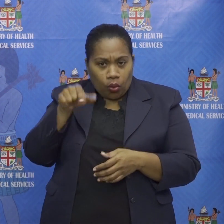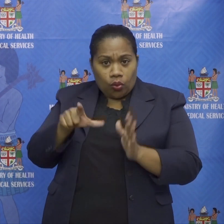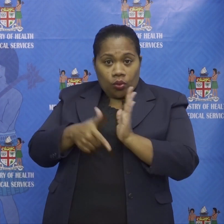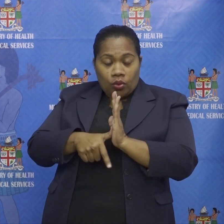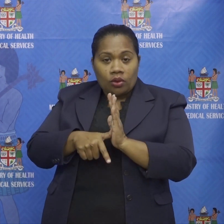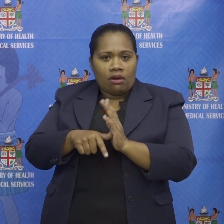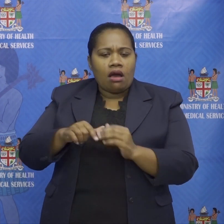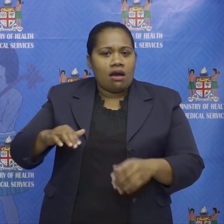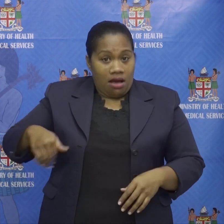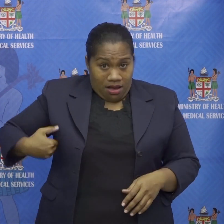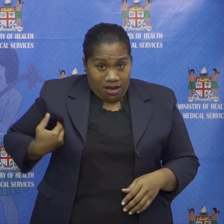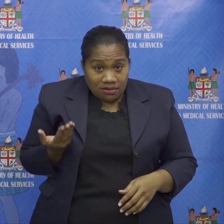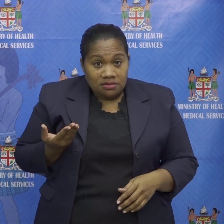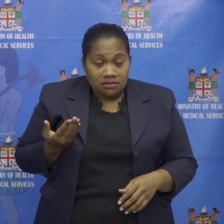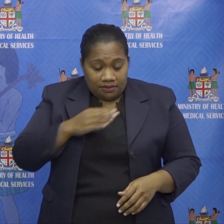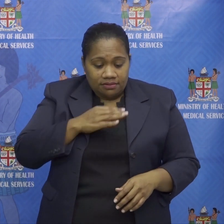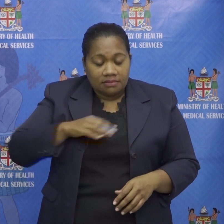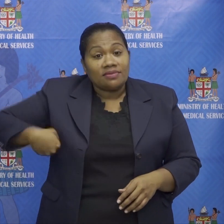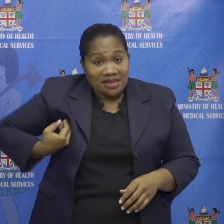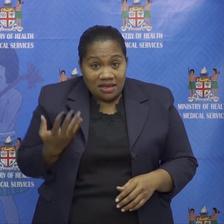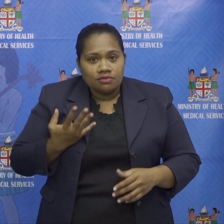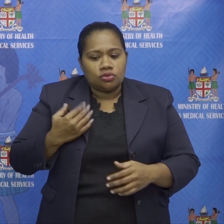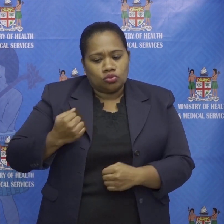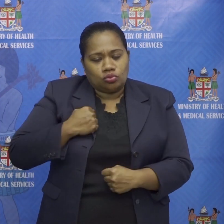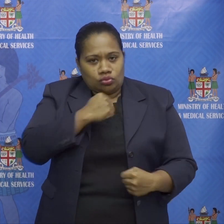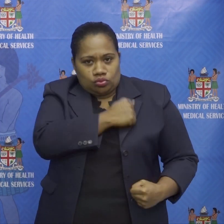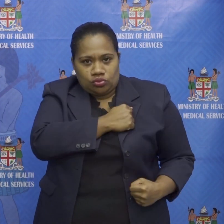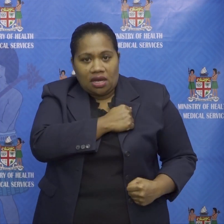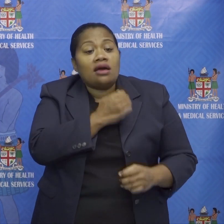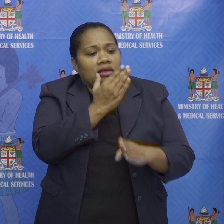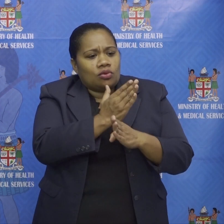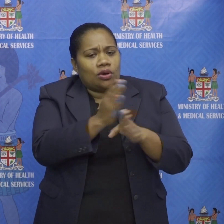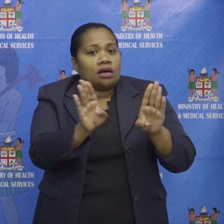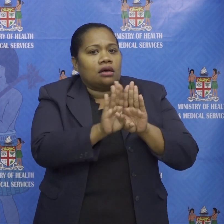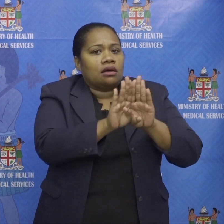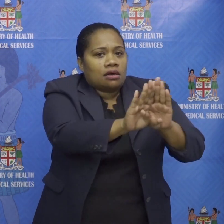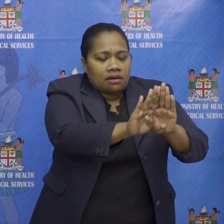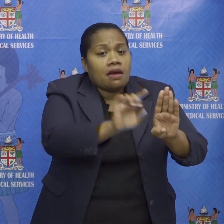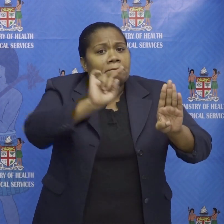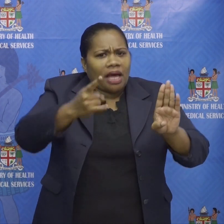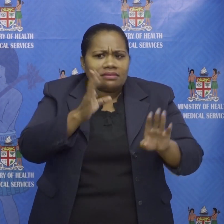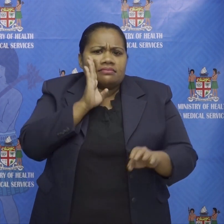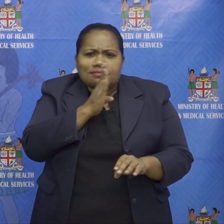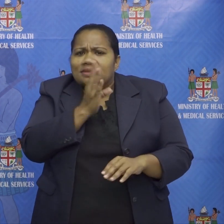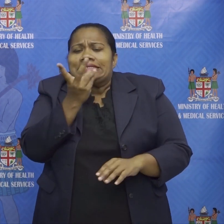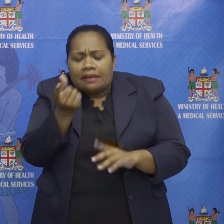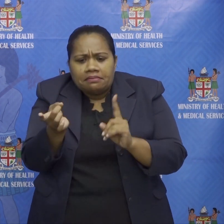husband was a soldier that worked in the quarantine facility but we were missing some critical information